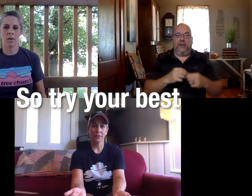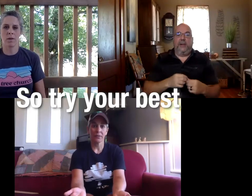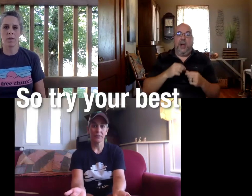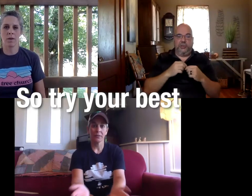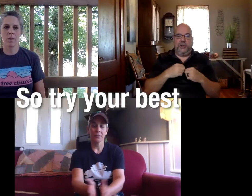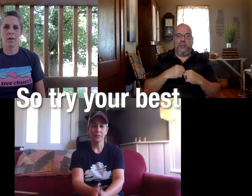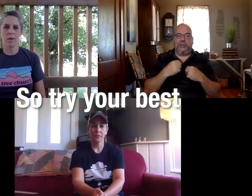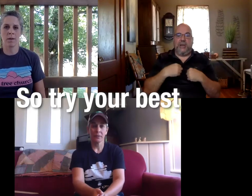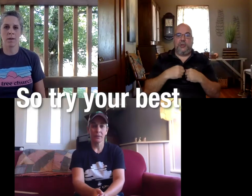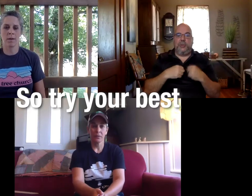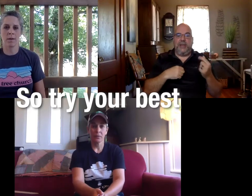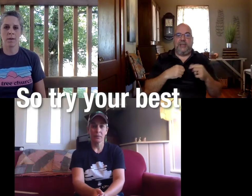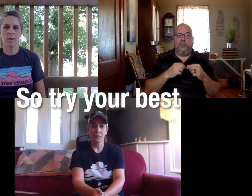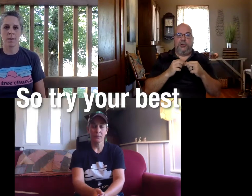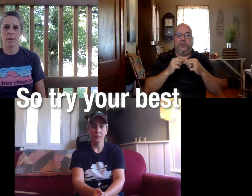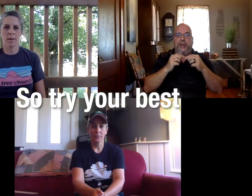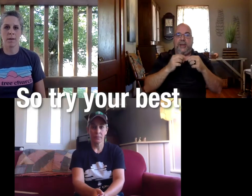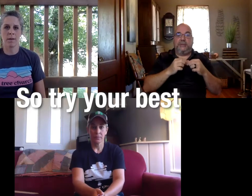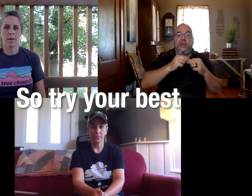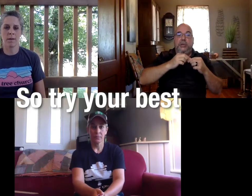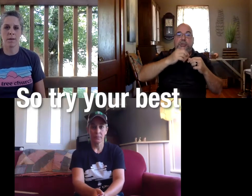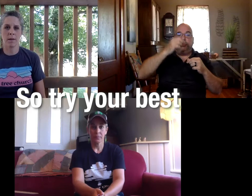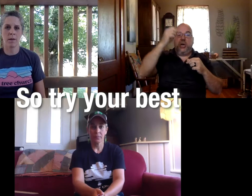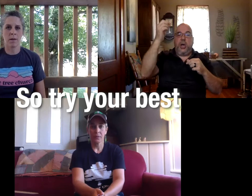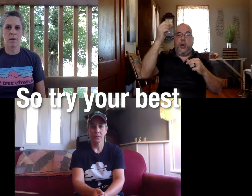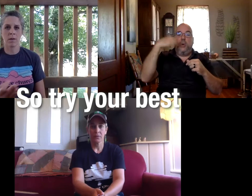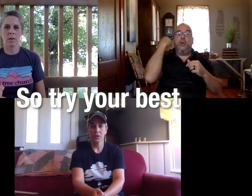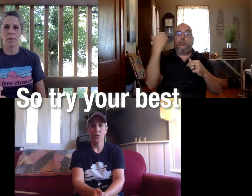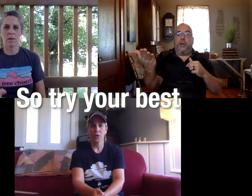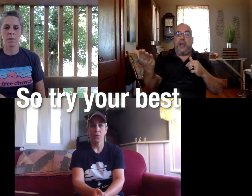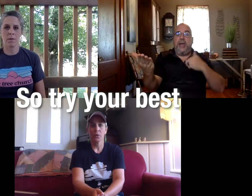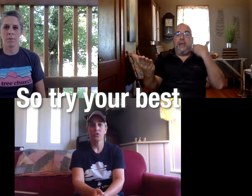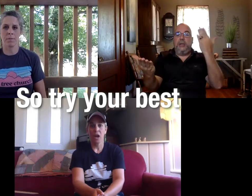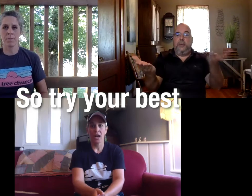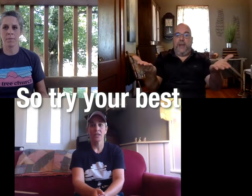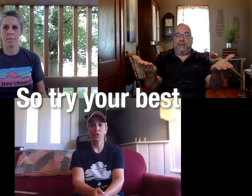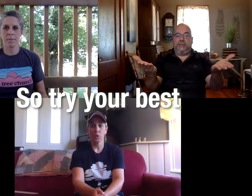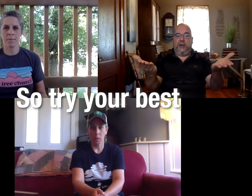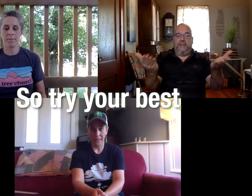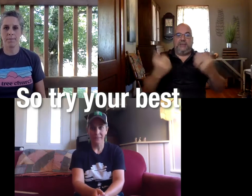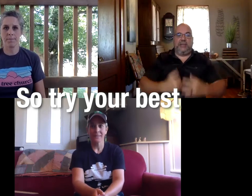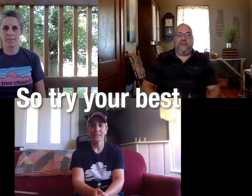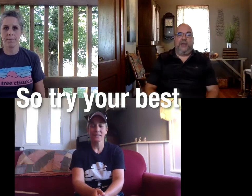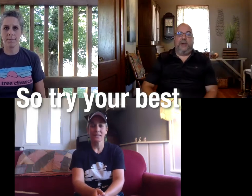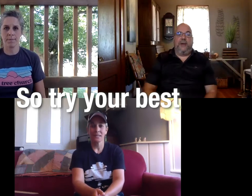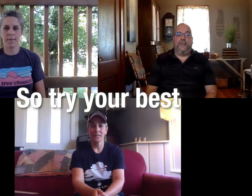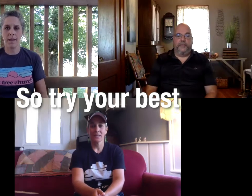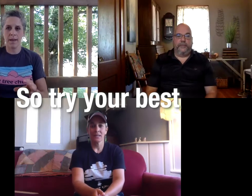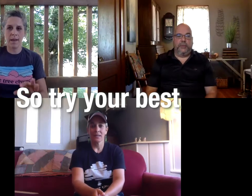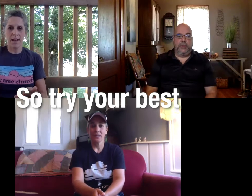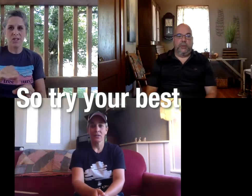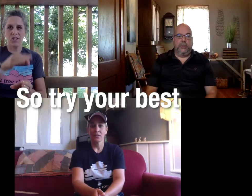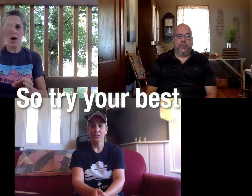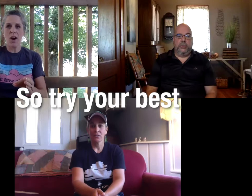all right i'm going to do that one more time do it with me and then we'll do it with the ladies so try your best all right miss tiff here we go